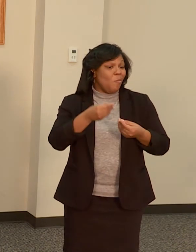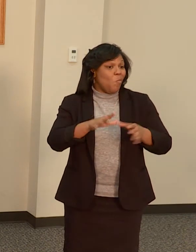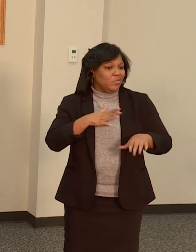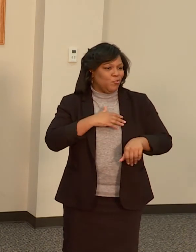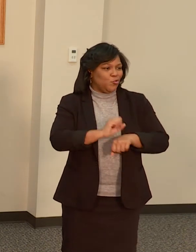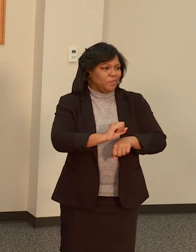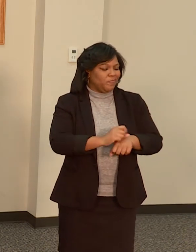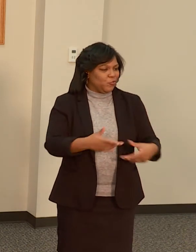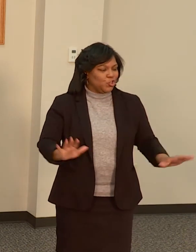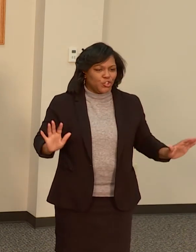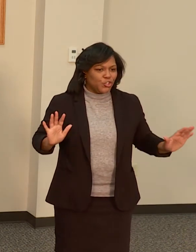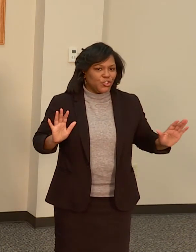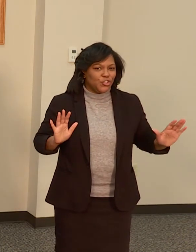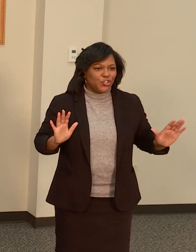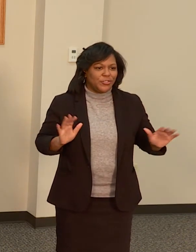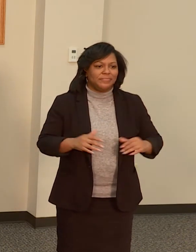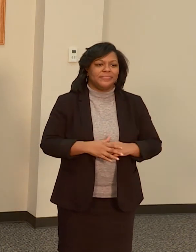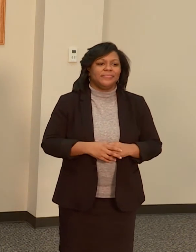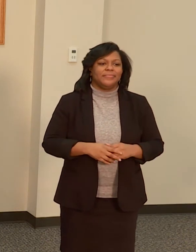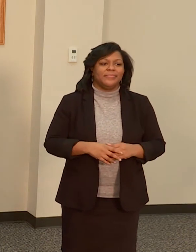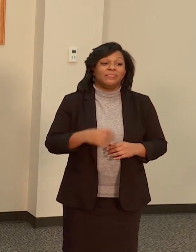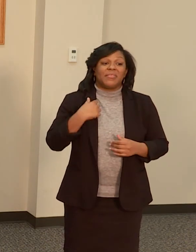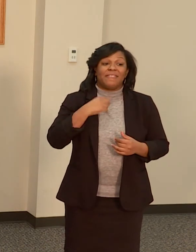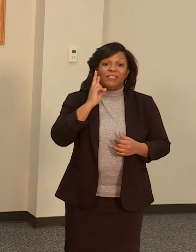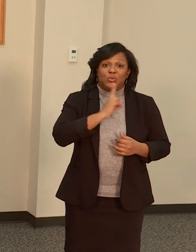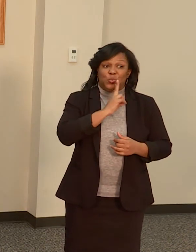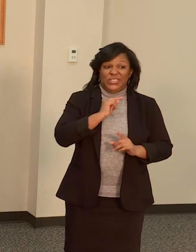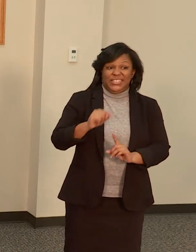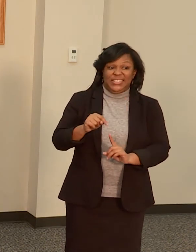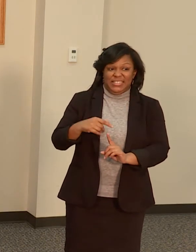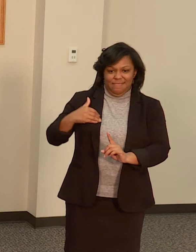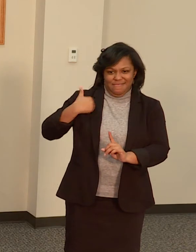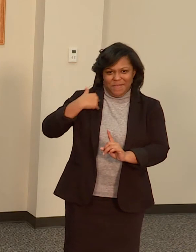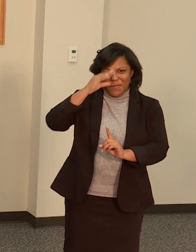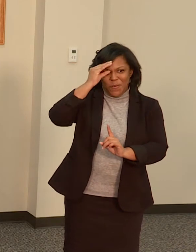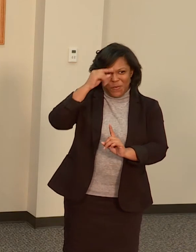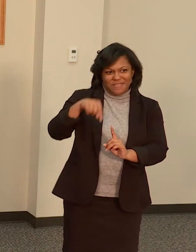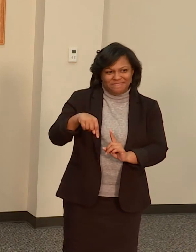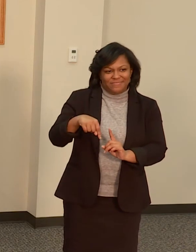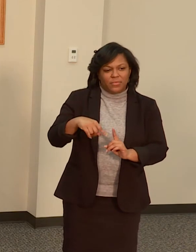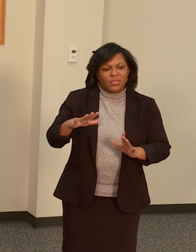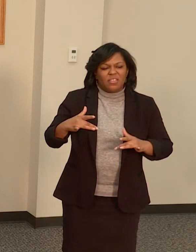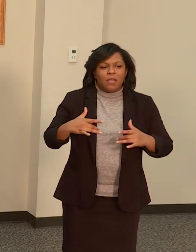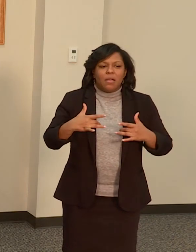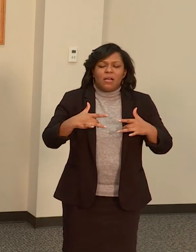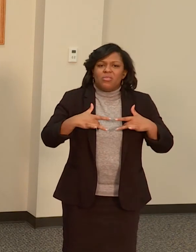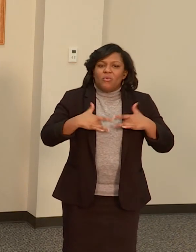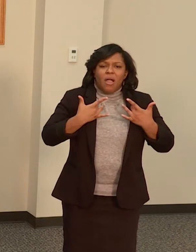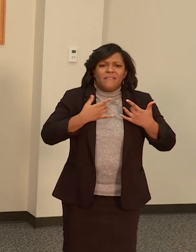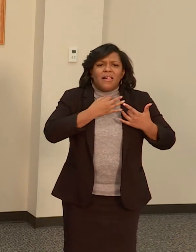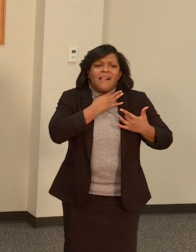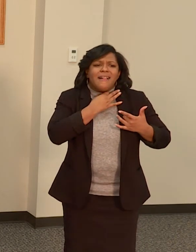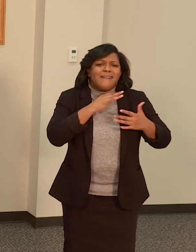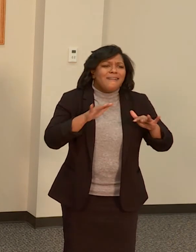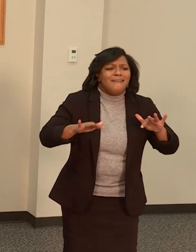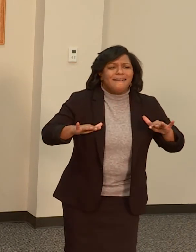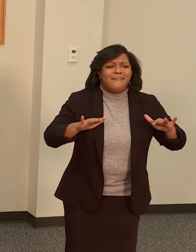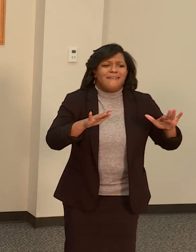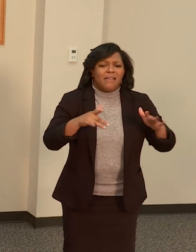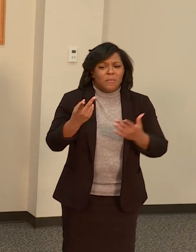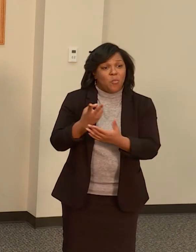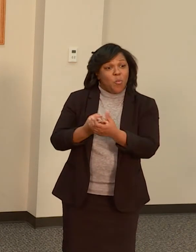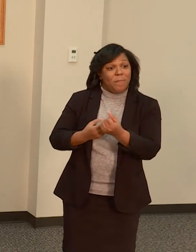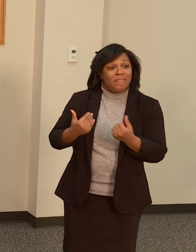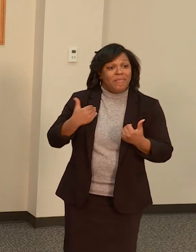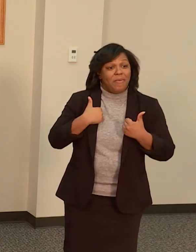My twins are delightful, curious, kind young boys who were born with specific challenges that interfere with their learning and causes